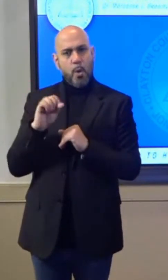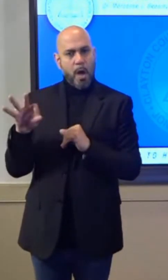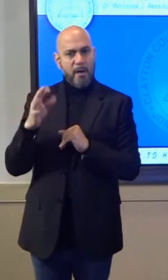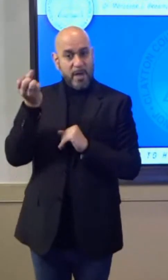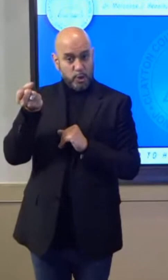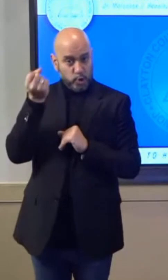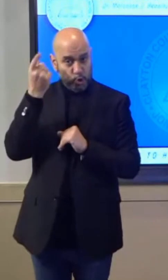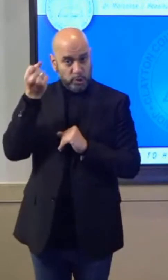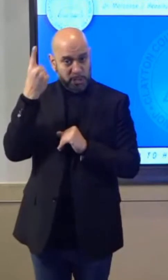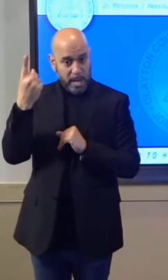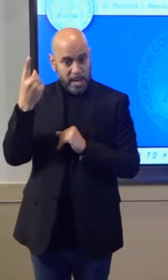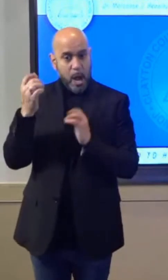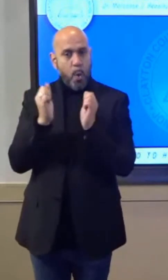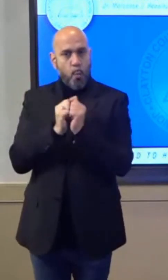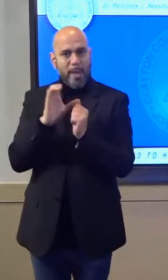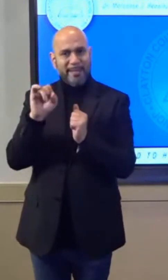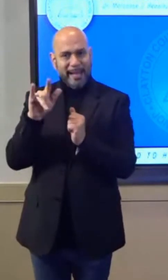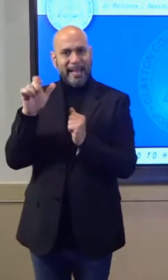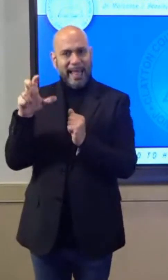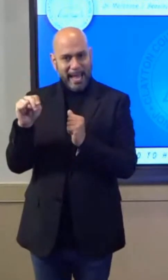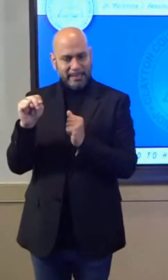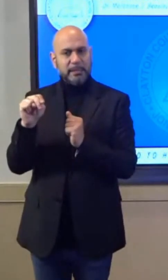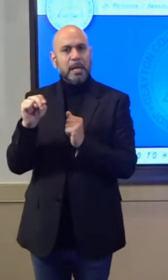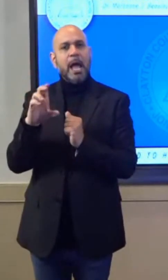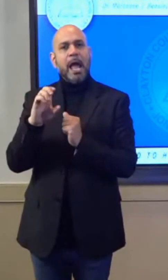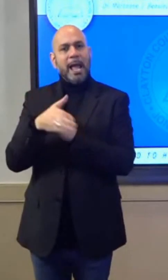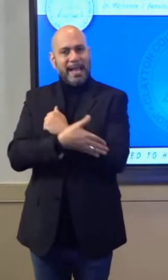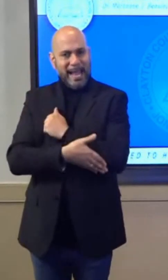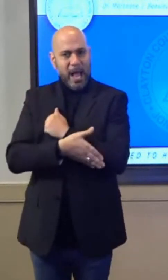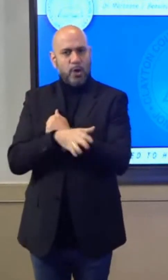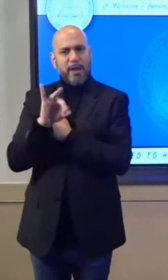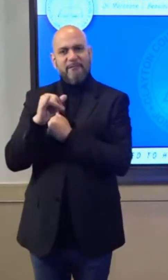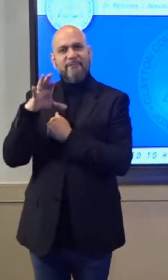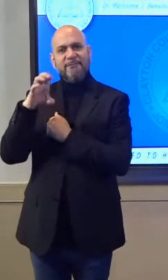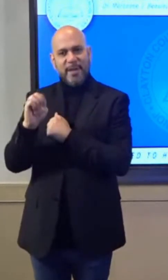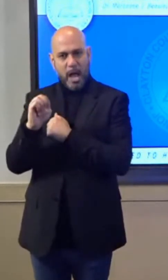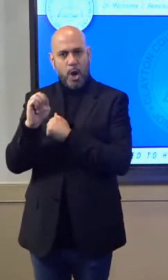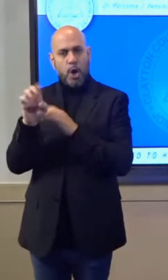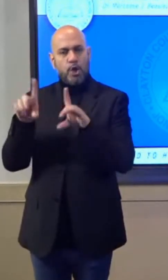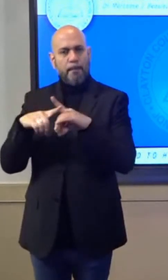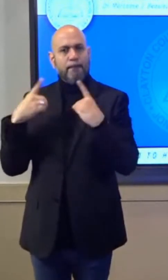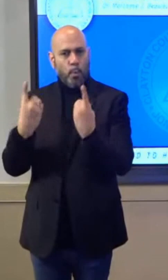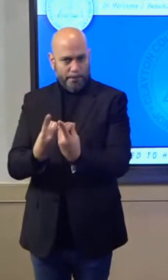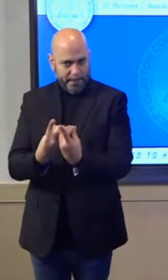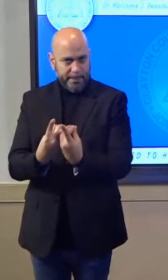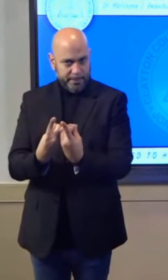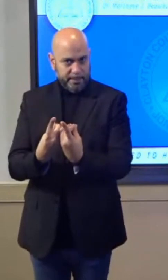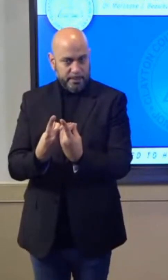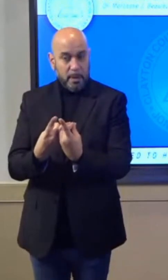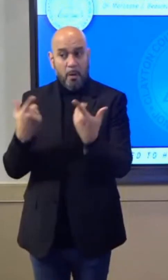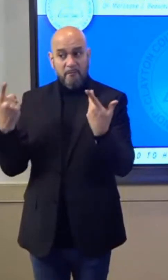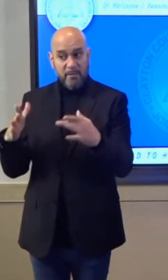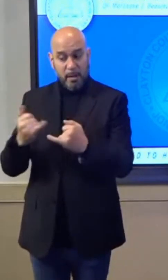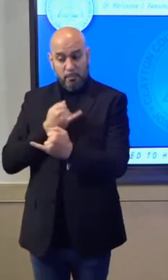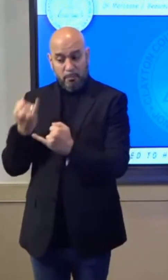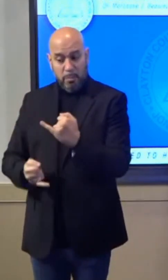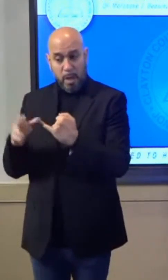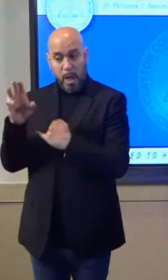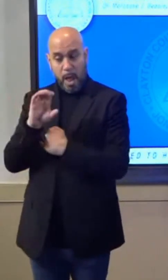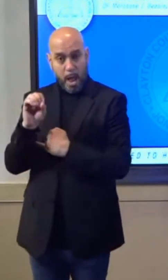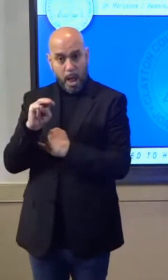Management Office Department. We have finalized that MOU and we are prepared,